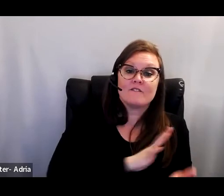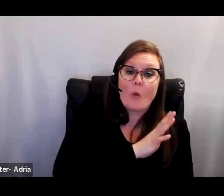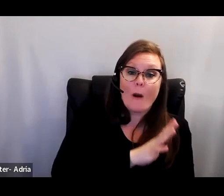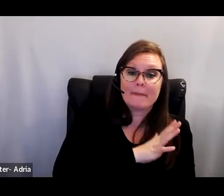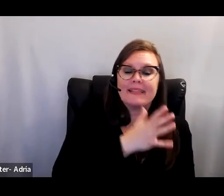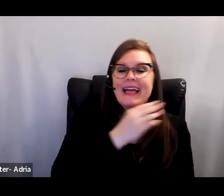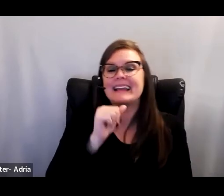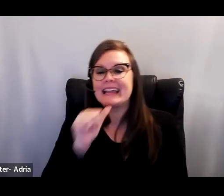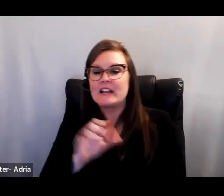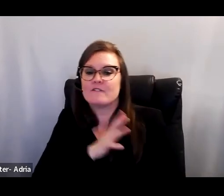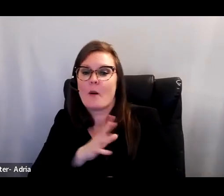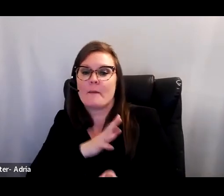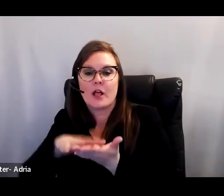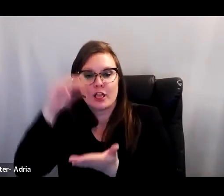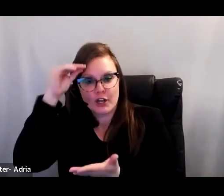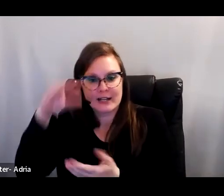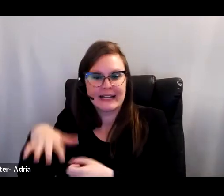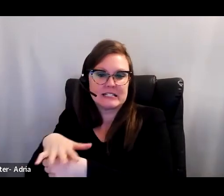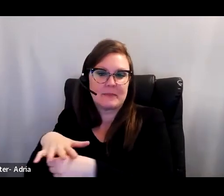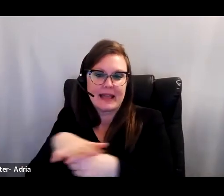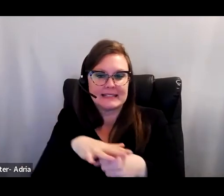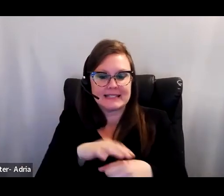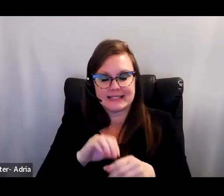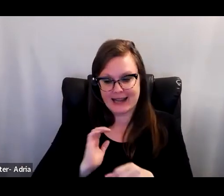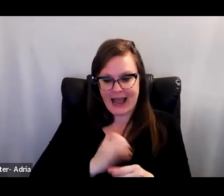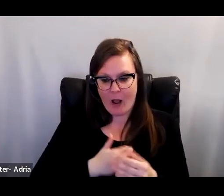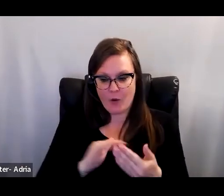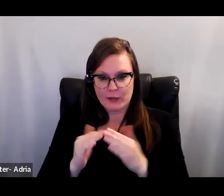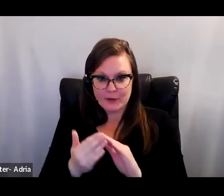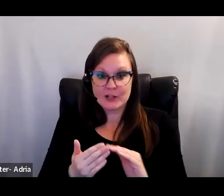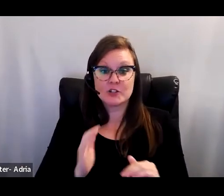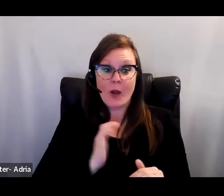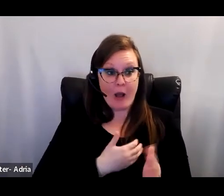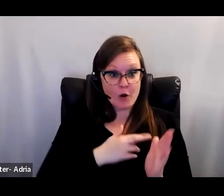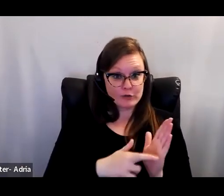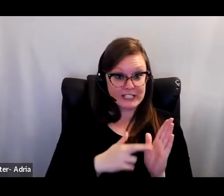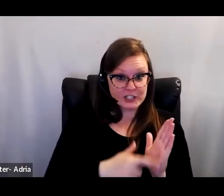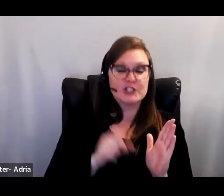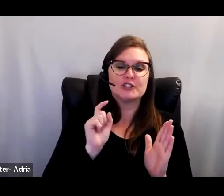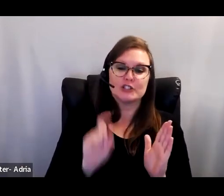in our communities. Thus, our research should cross these domains as well.